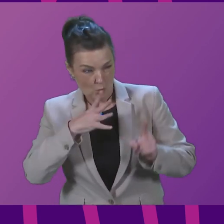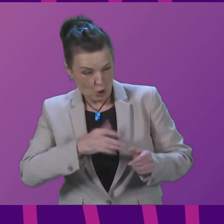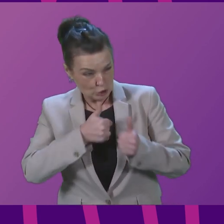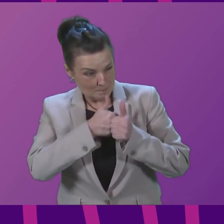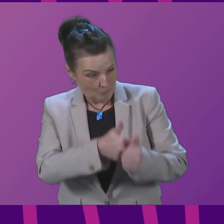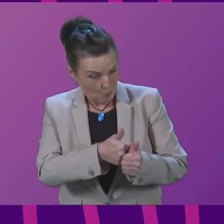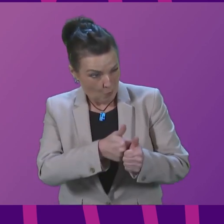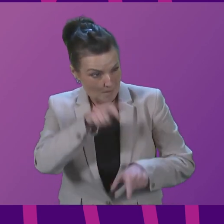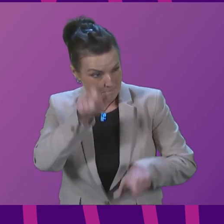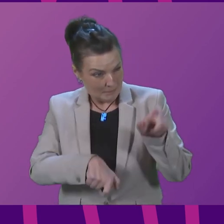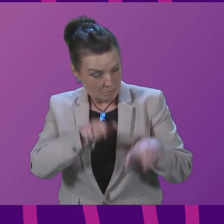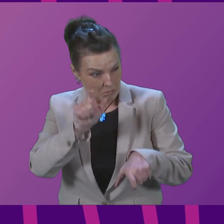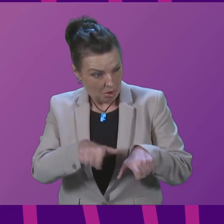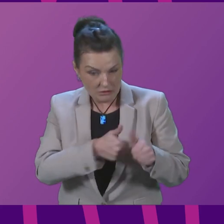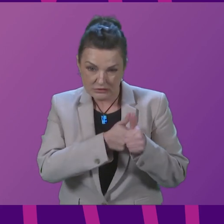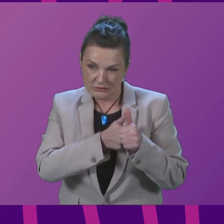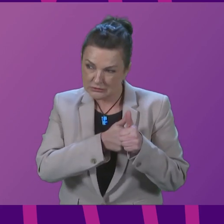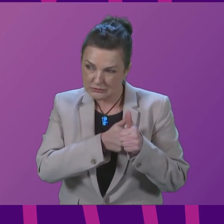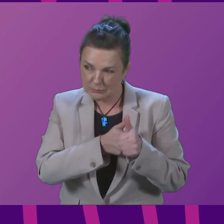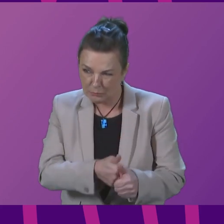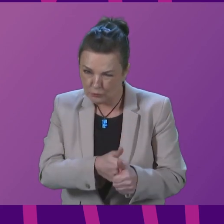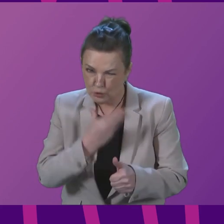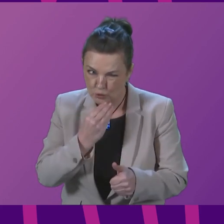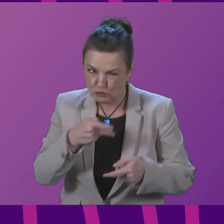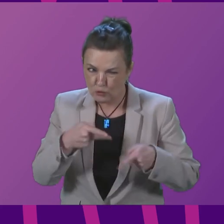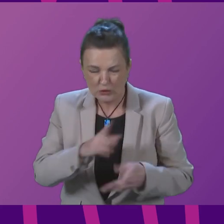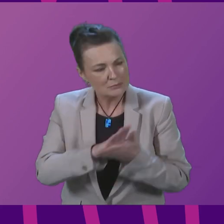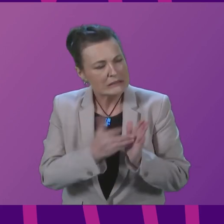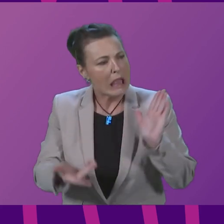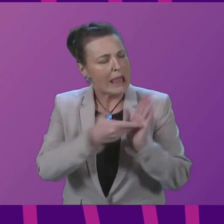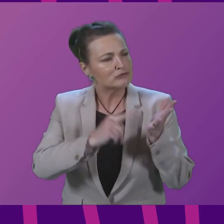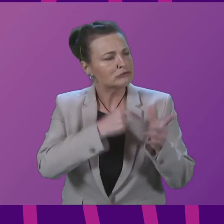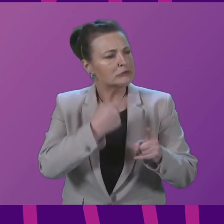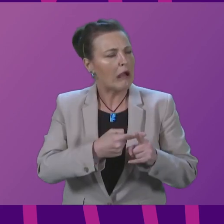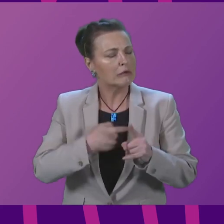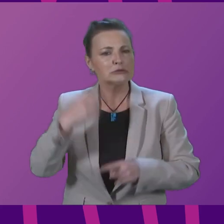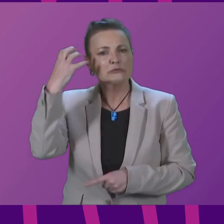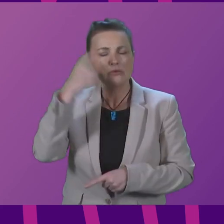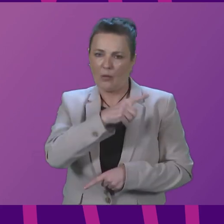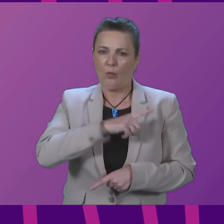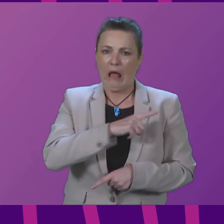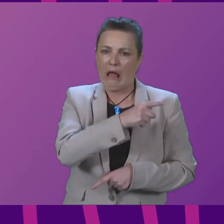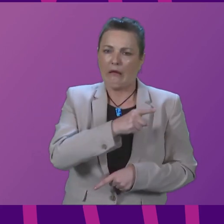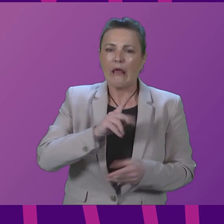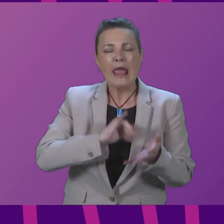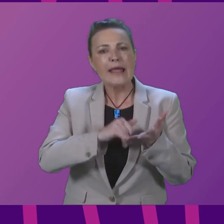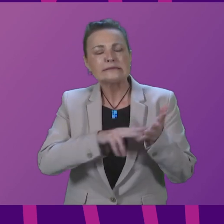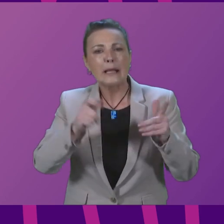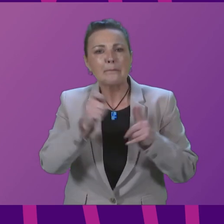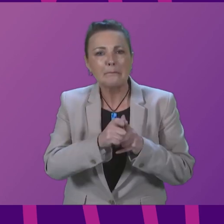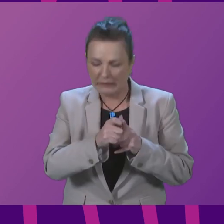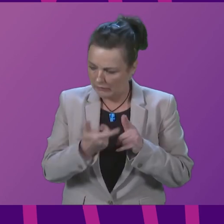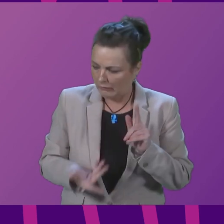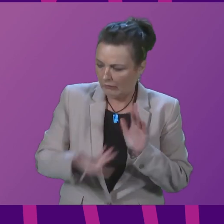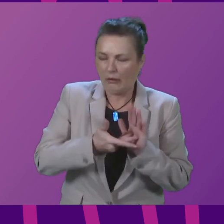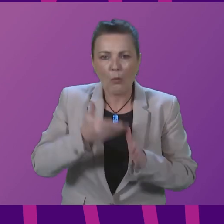and her answer, tax them more. Because the SNP Government brought in the workplace parking tax and the SNP Group in